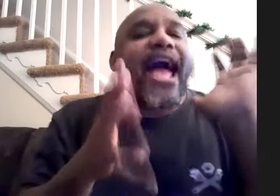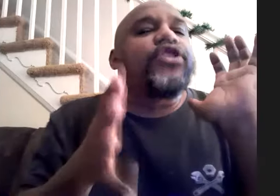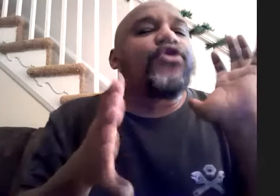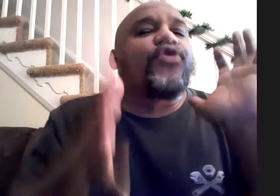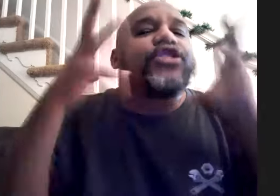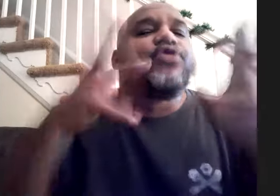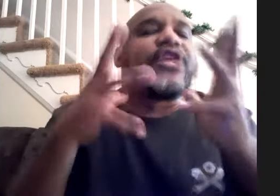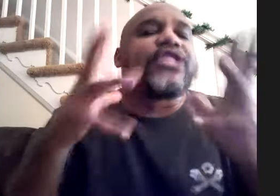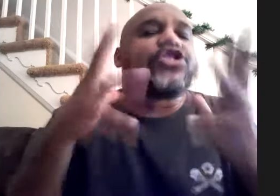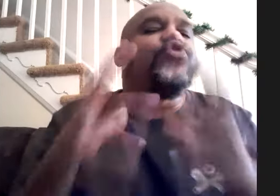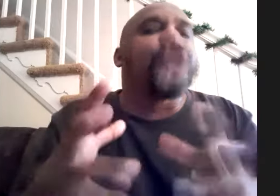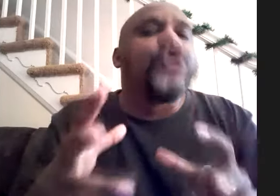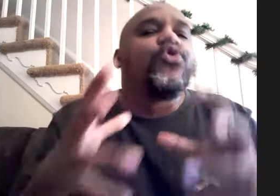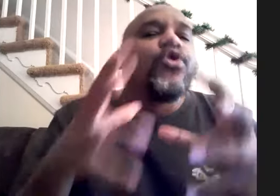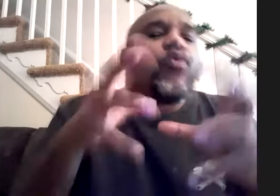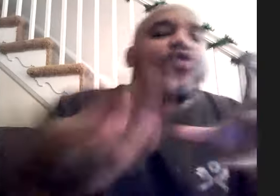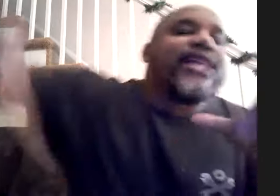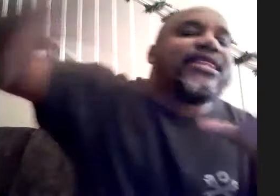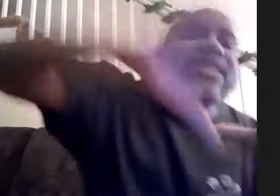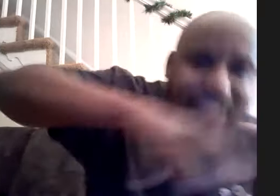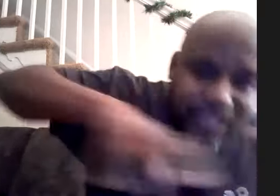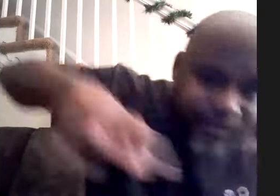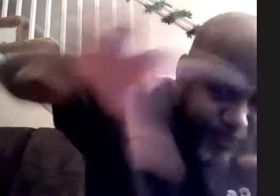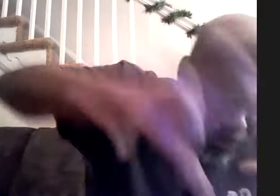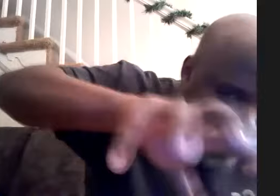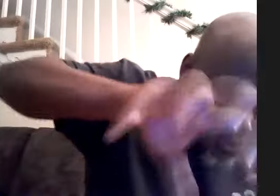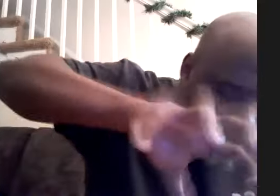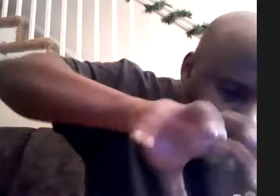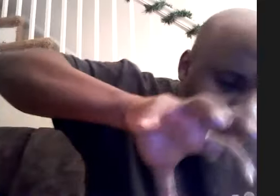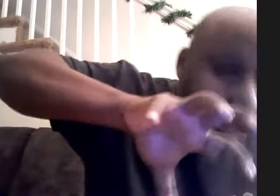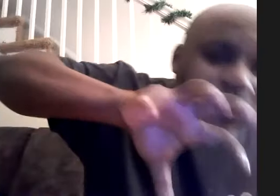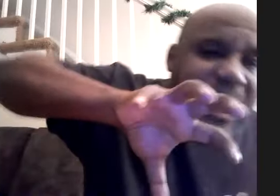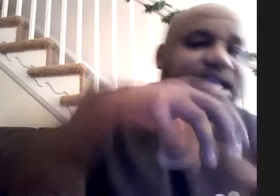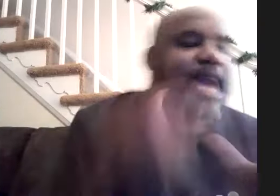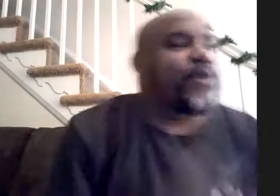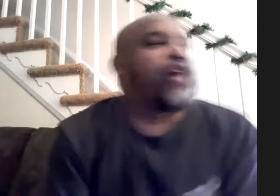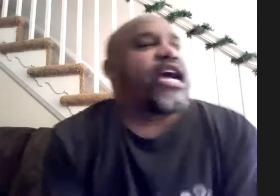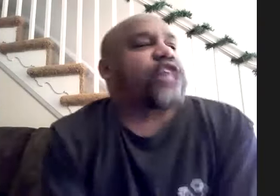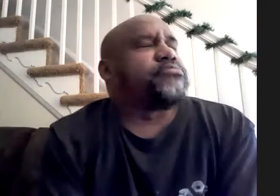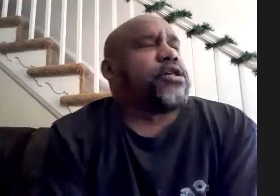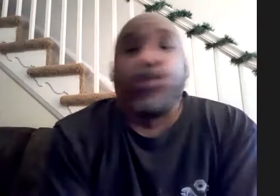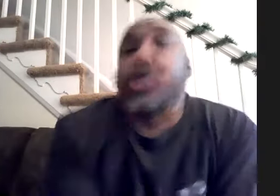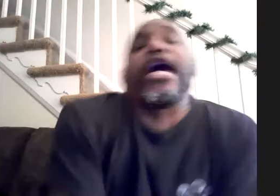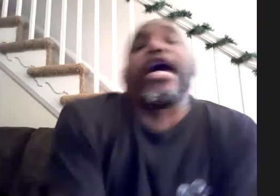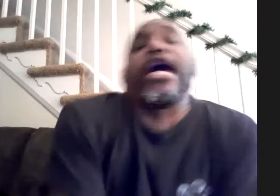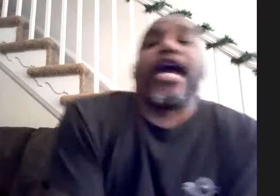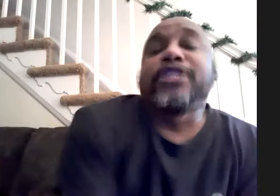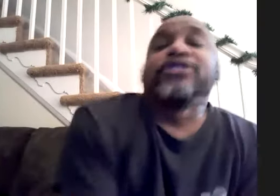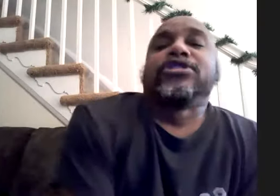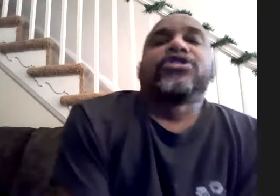the ring do the things that you do within this this landscape and i'm like okay so